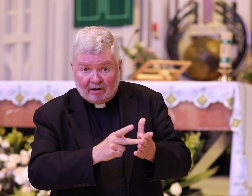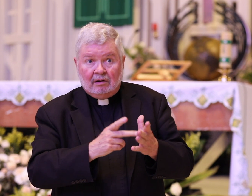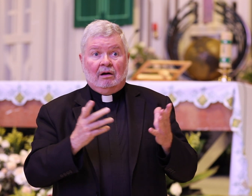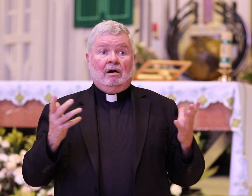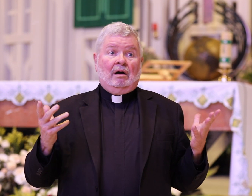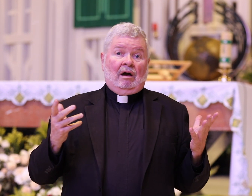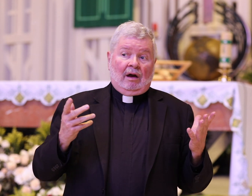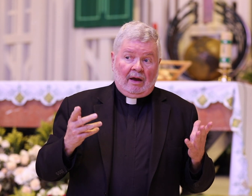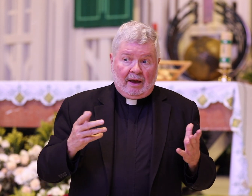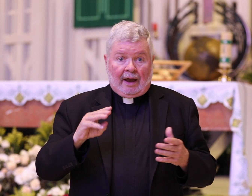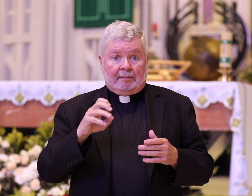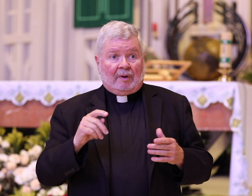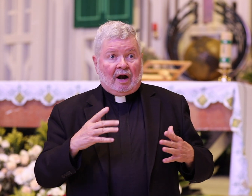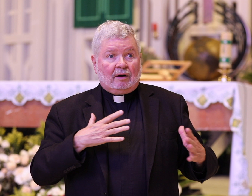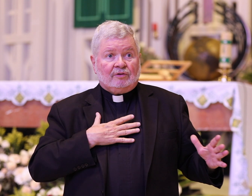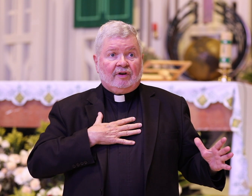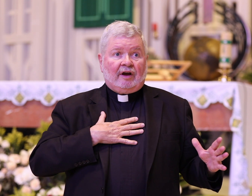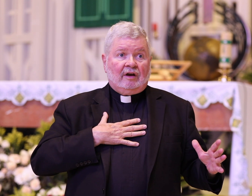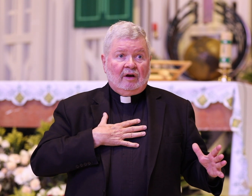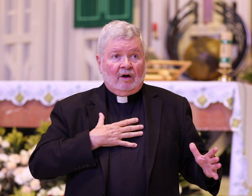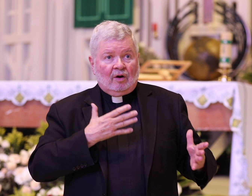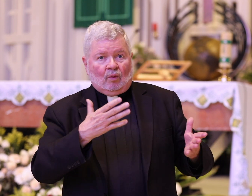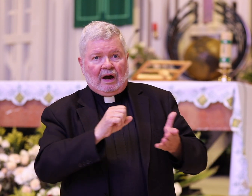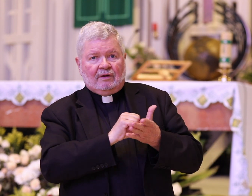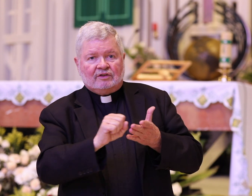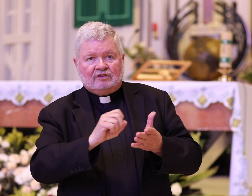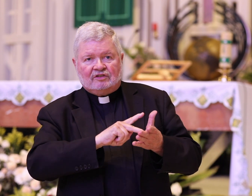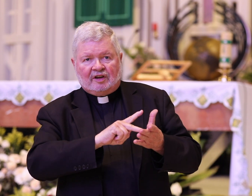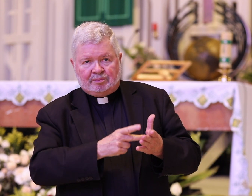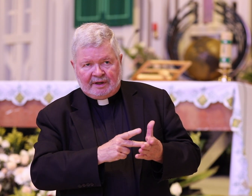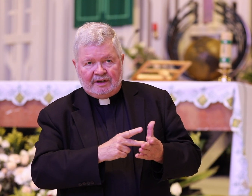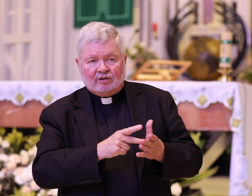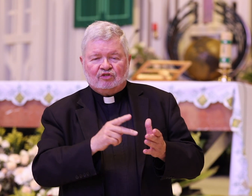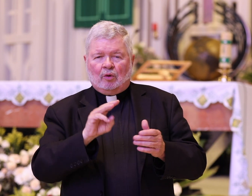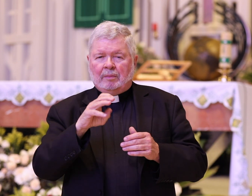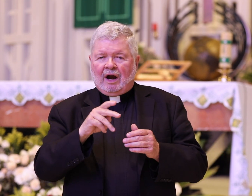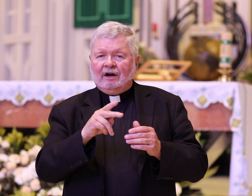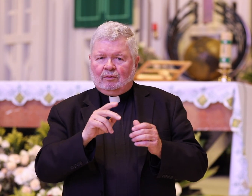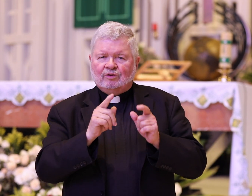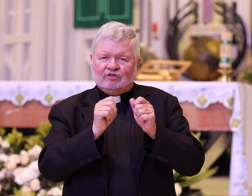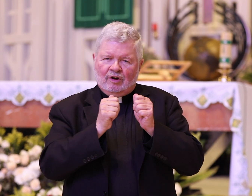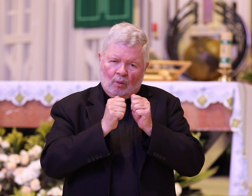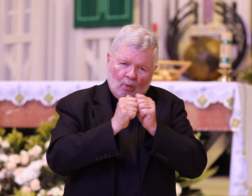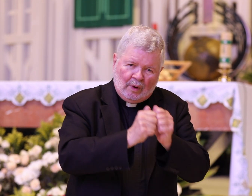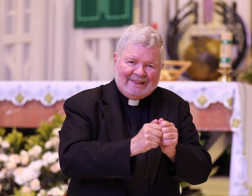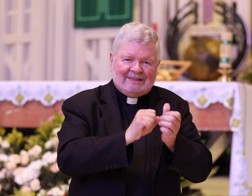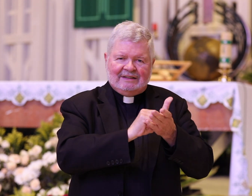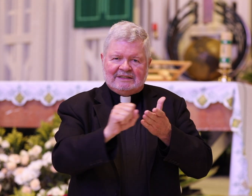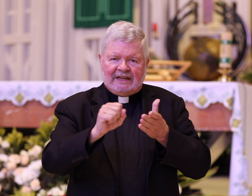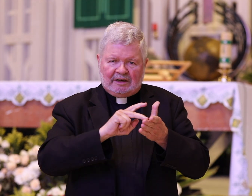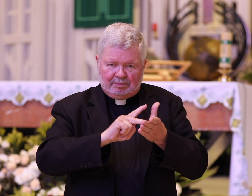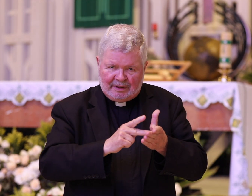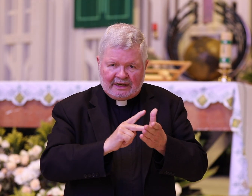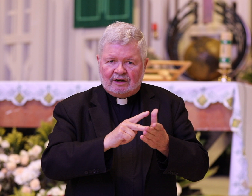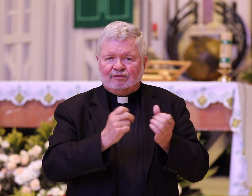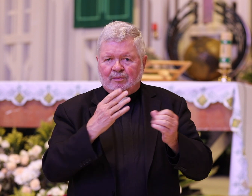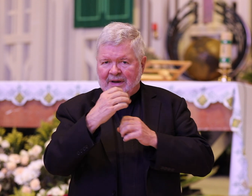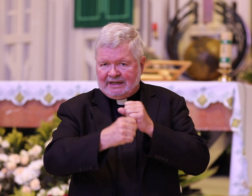and Mark was like wow this is st. Peter so Mark was with st. Peter for many